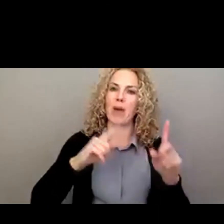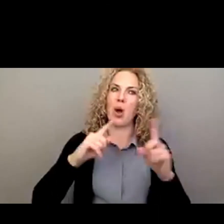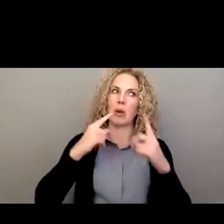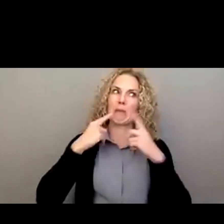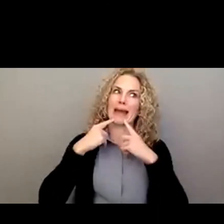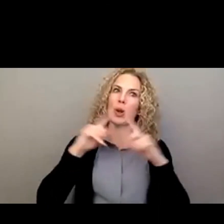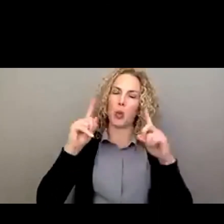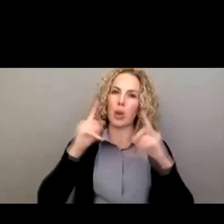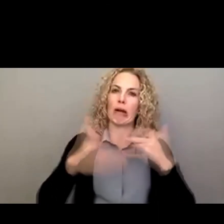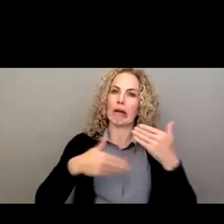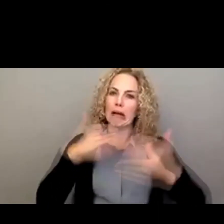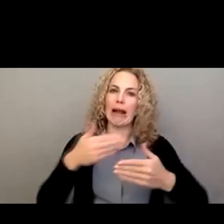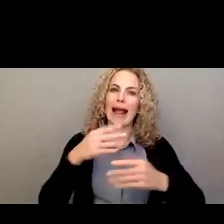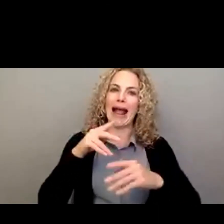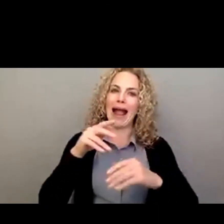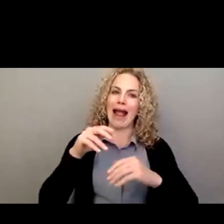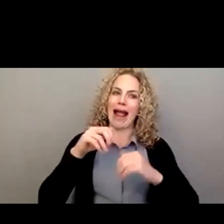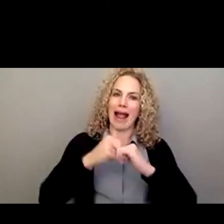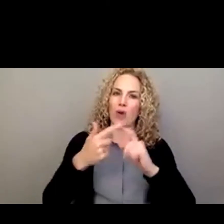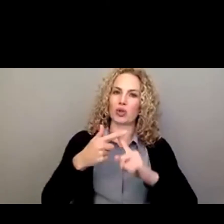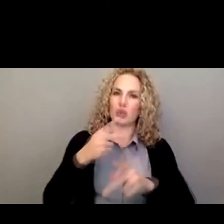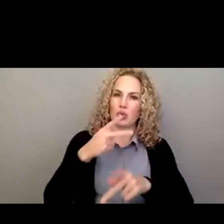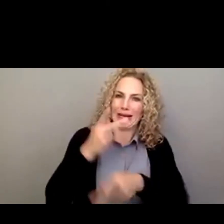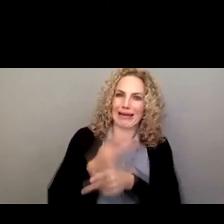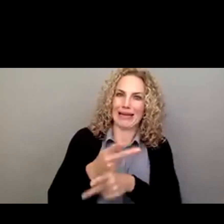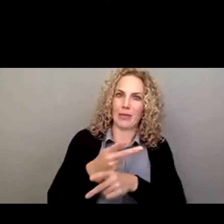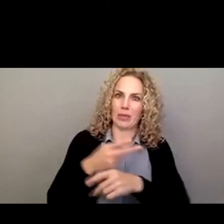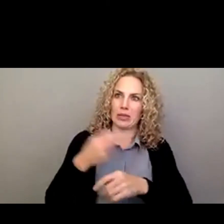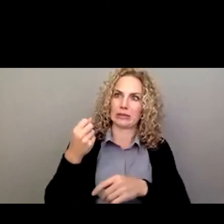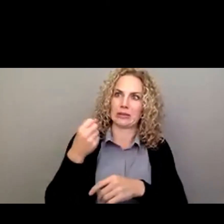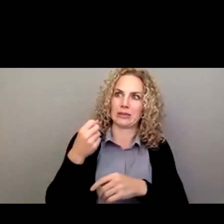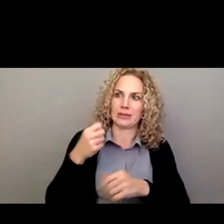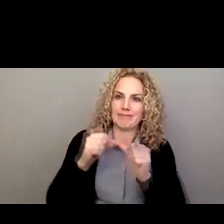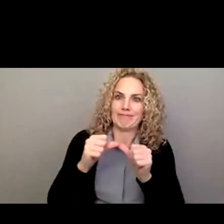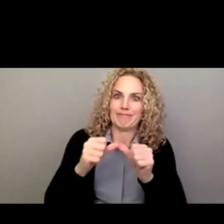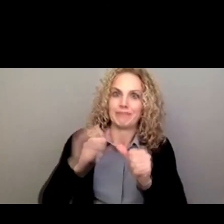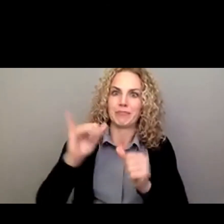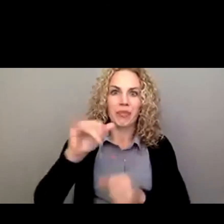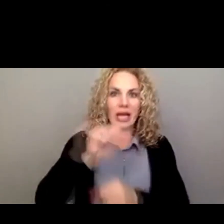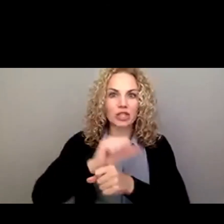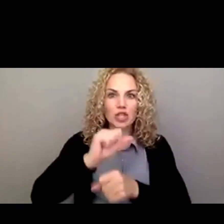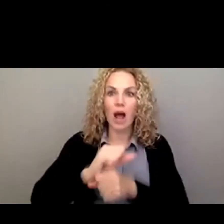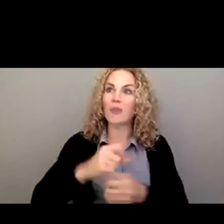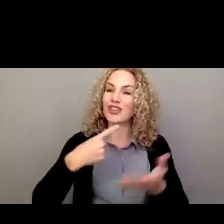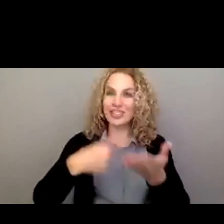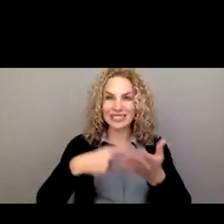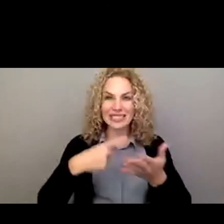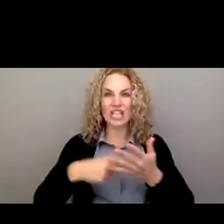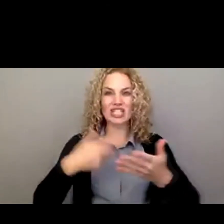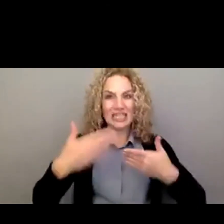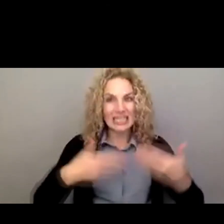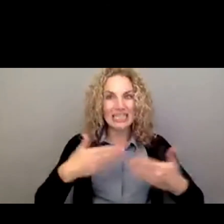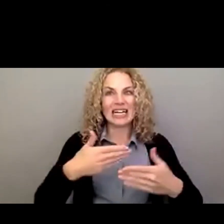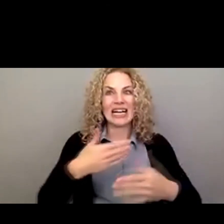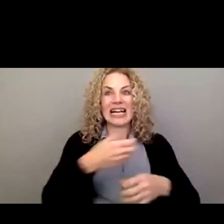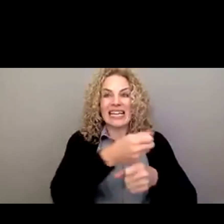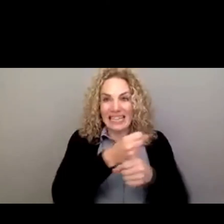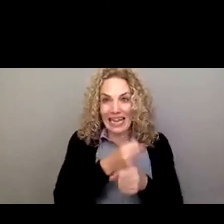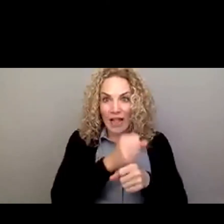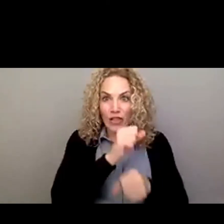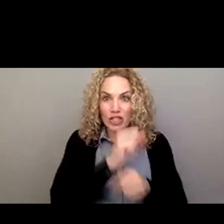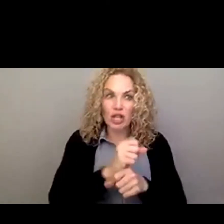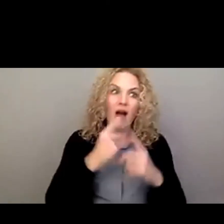And how to keep that job, because there's a lot of always discussion about getting the job, that that's the first step.